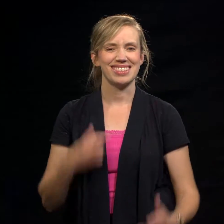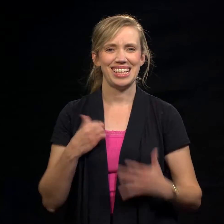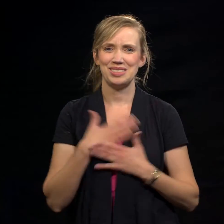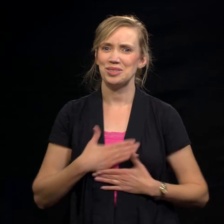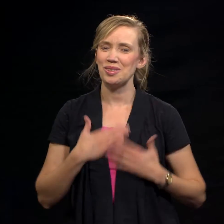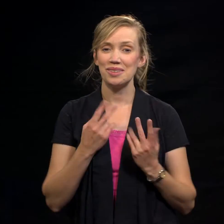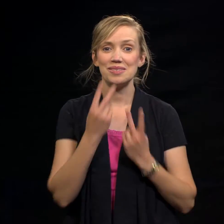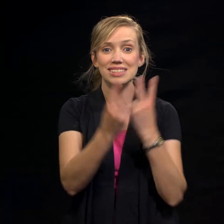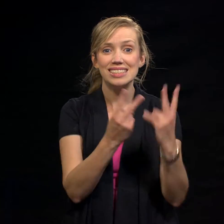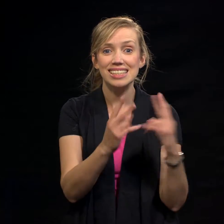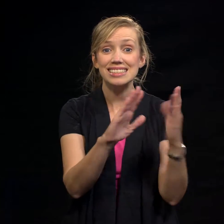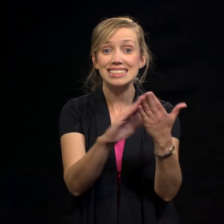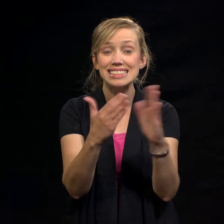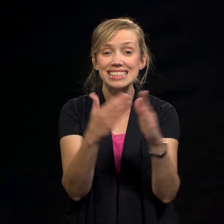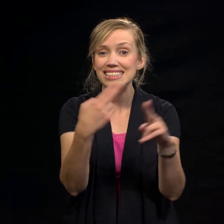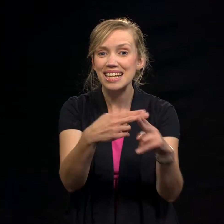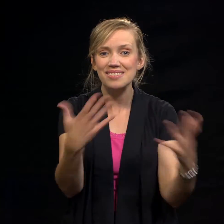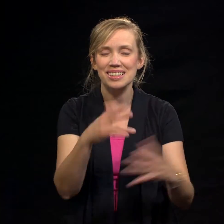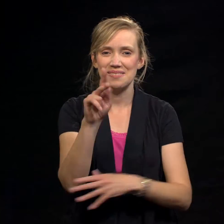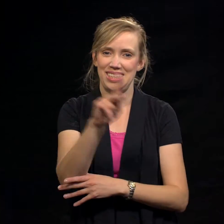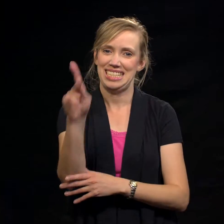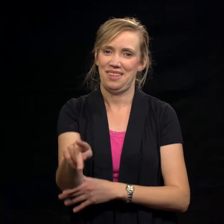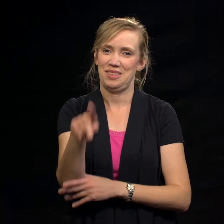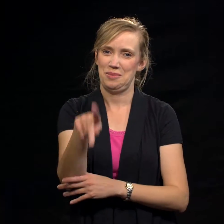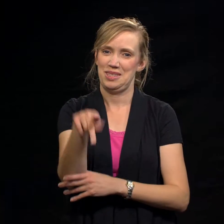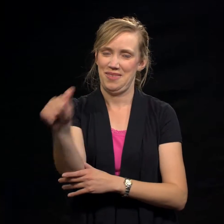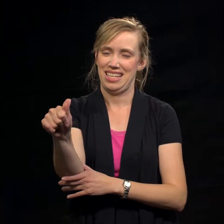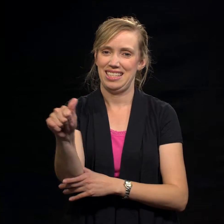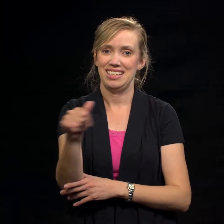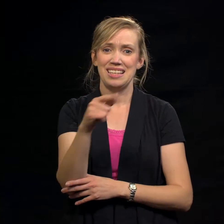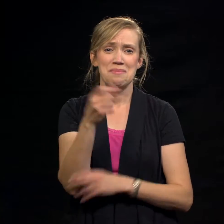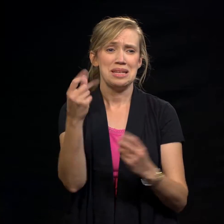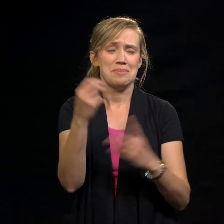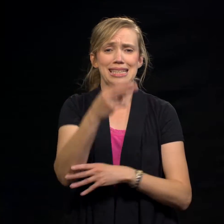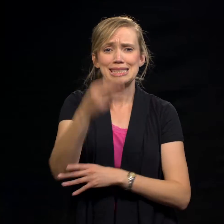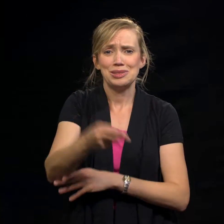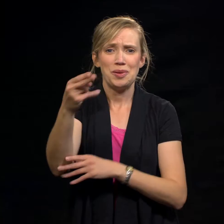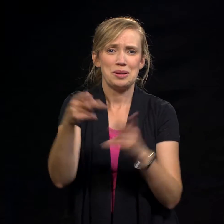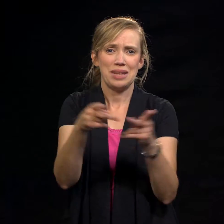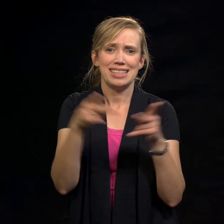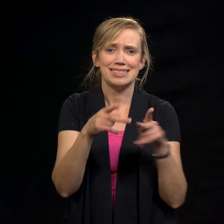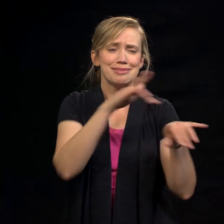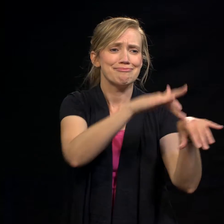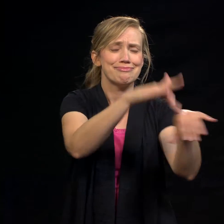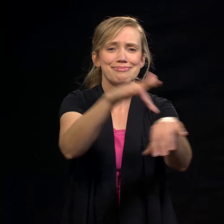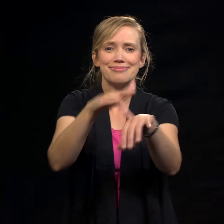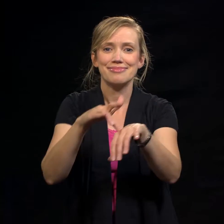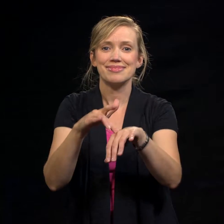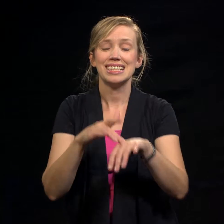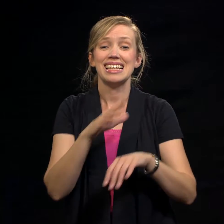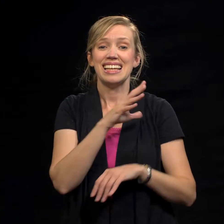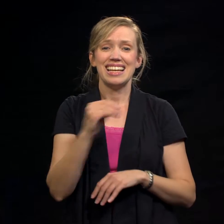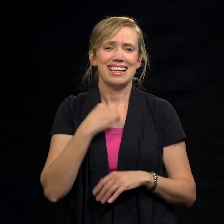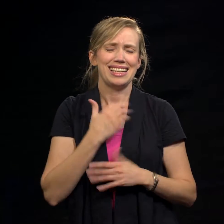One city I've enjoyed visiting is Philadelphia, especially the historic sites connected with the founding of the United States.